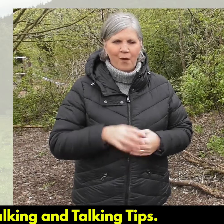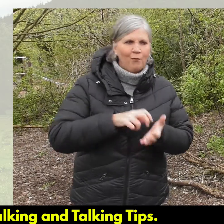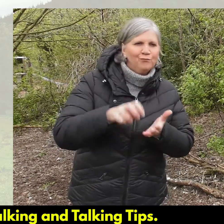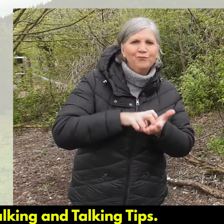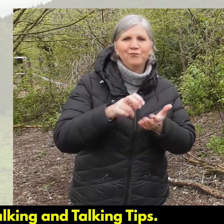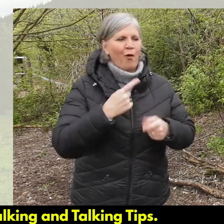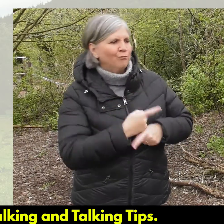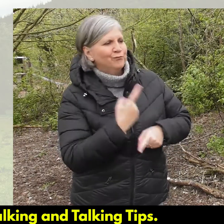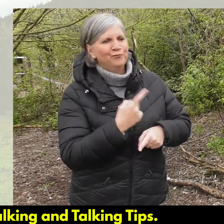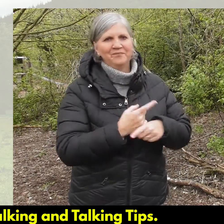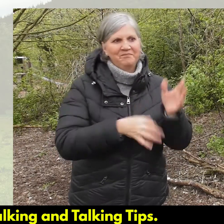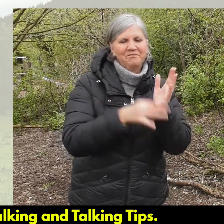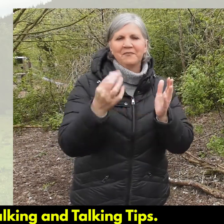Walking and talking tips